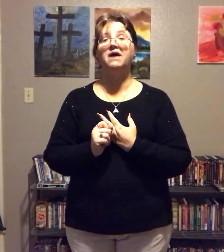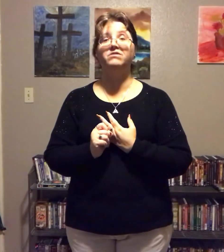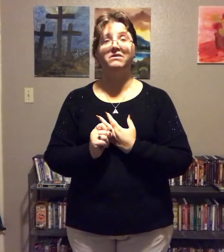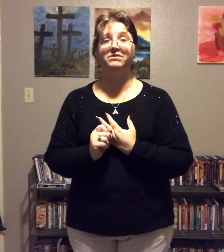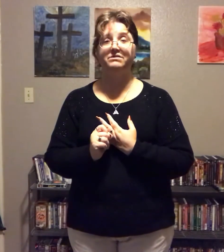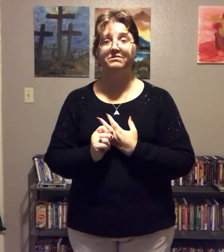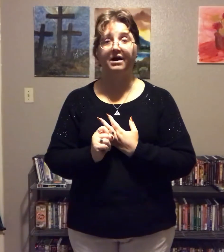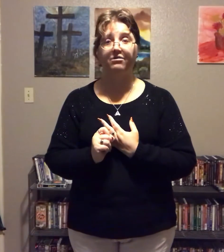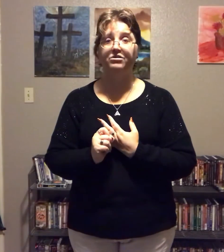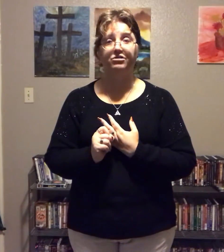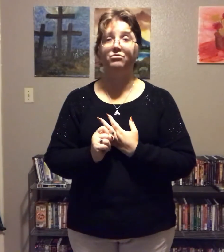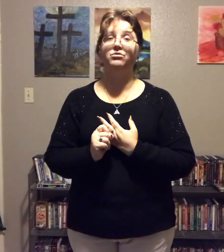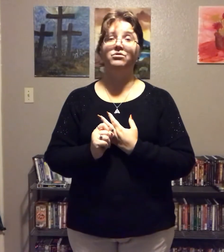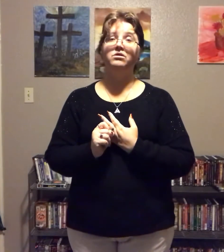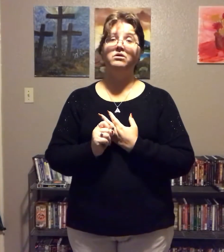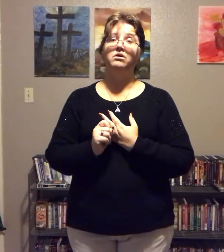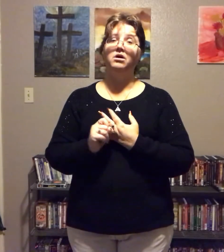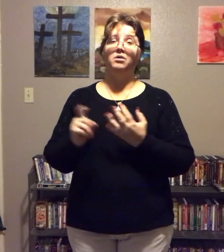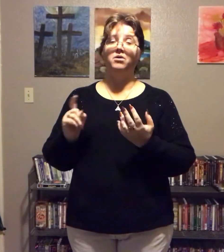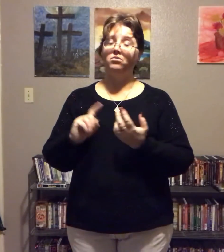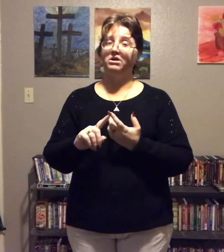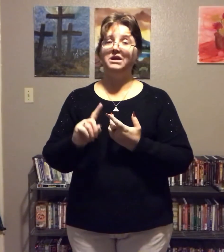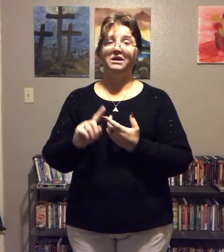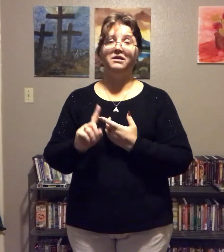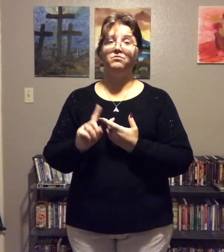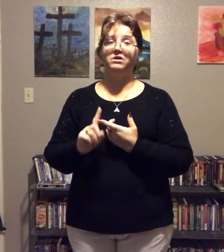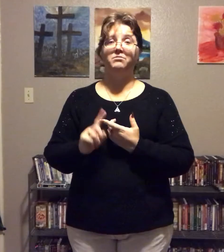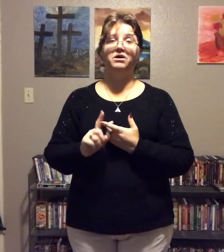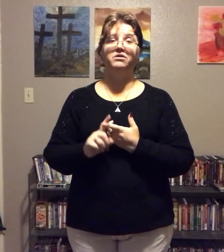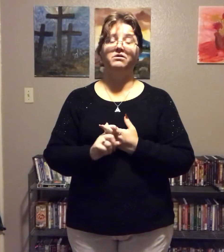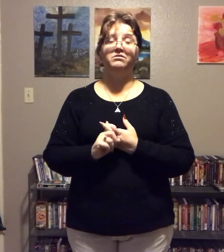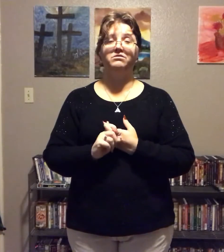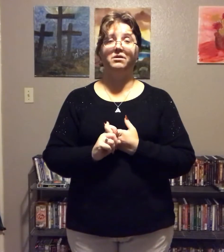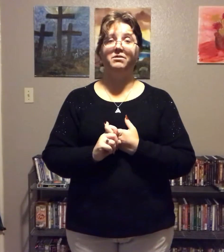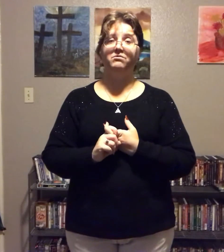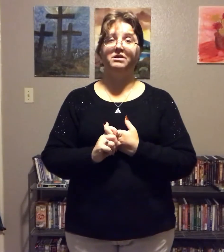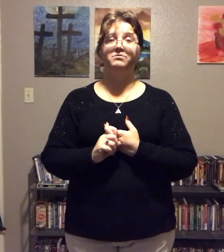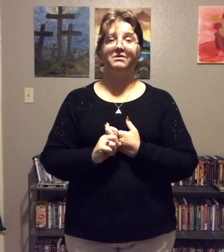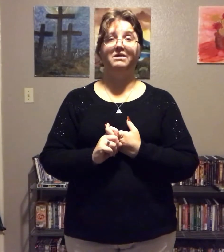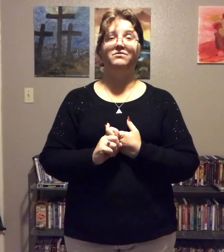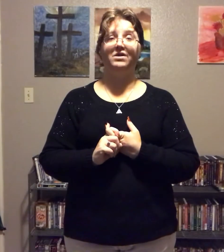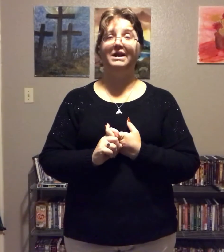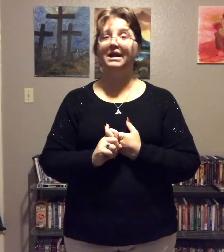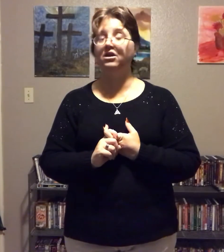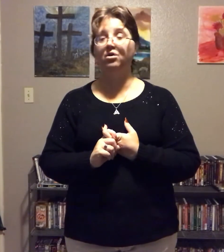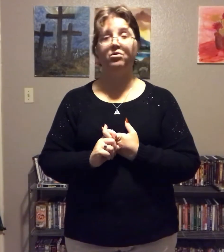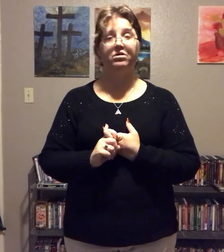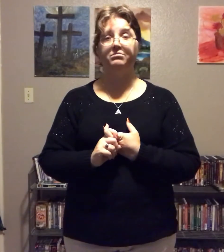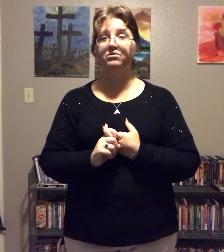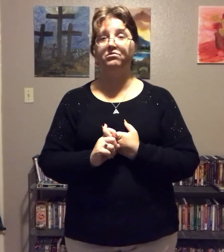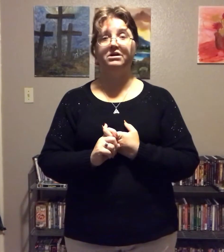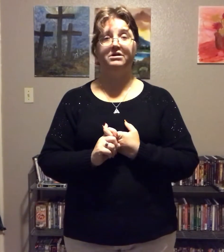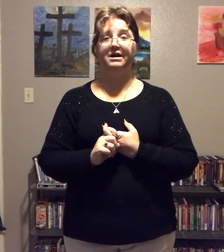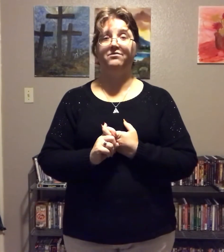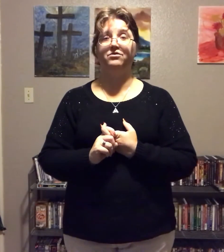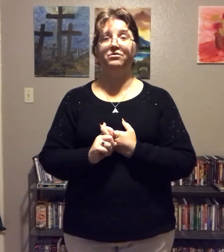haven't even desired to. I'm only eating when I'm hungry. And stopping when I'm satisfied. And nowhere in between and after.